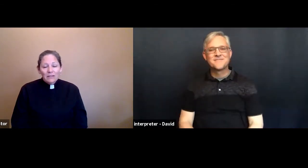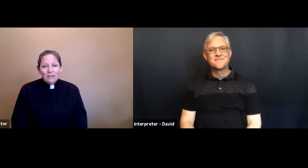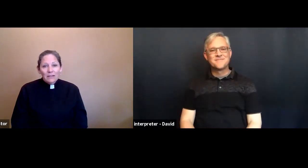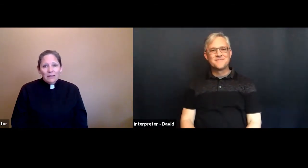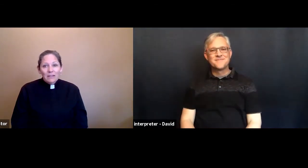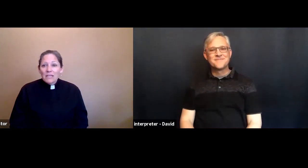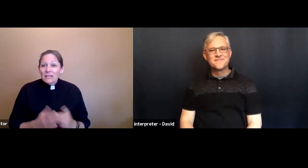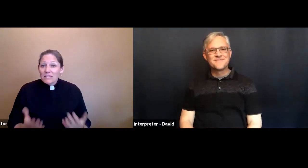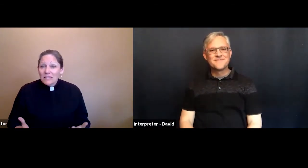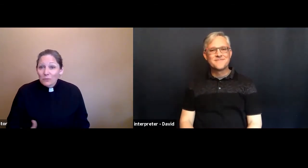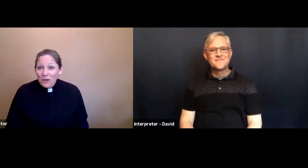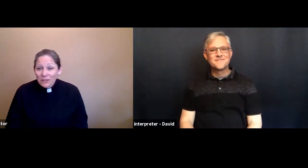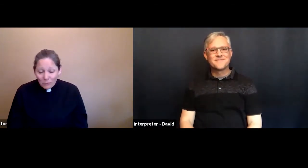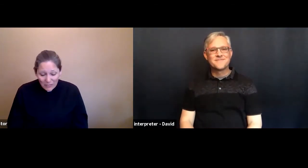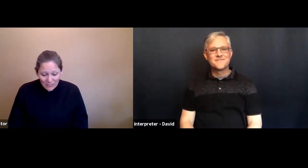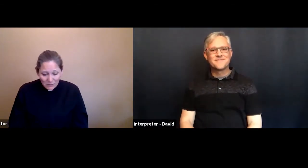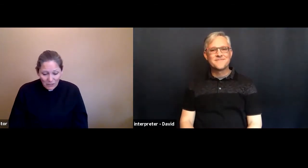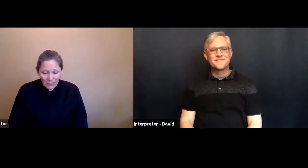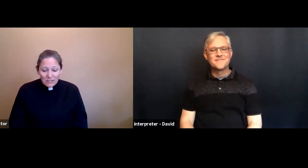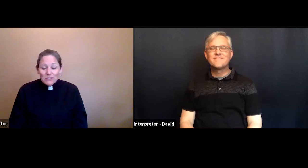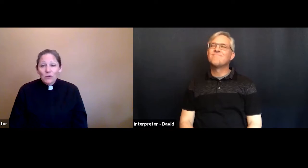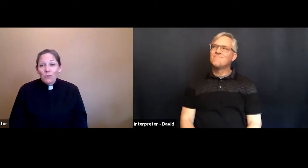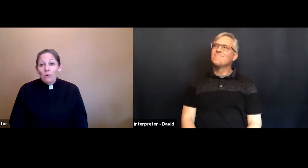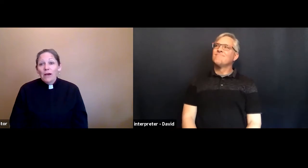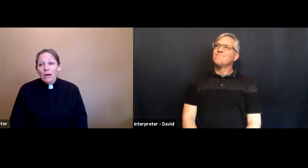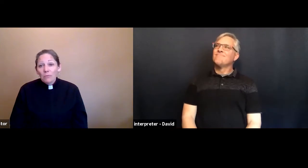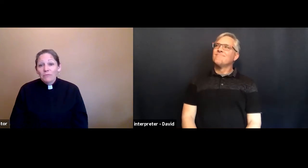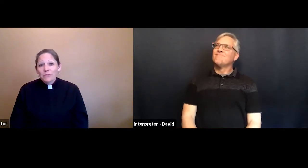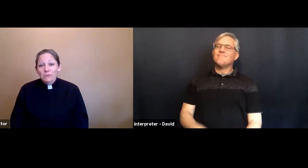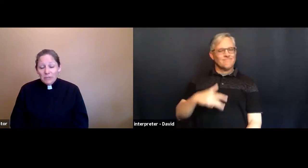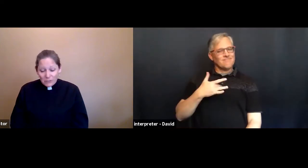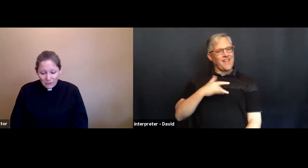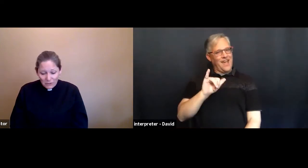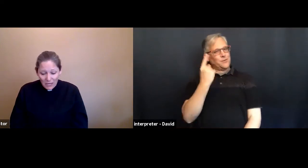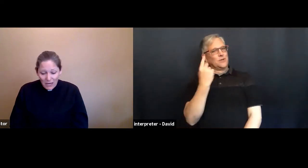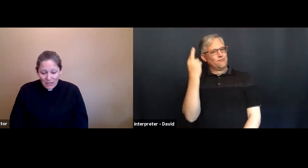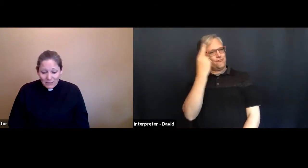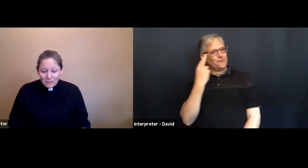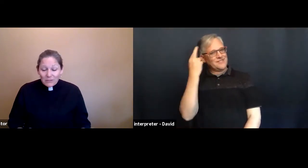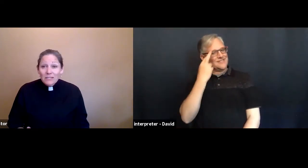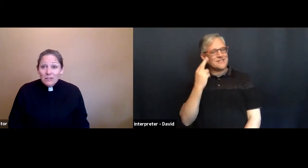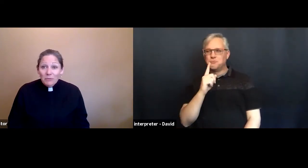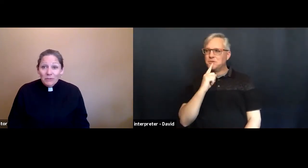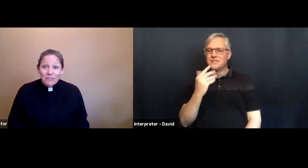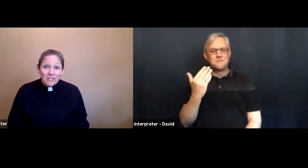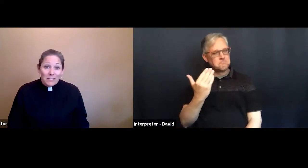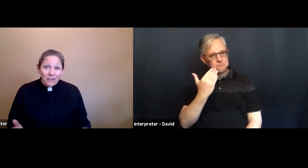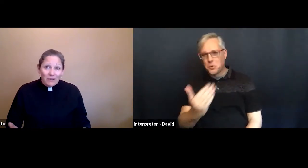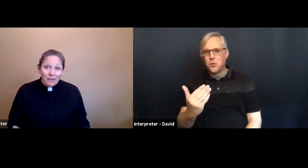I think this is one of the reasons why it is so helpful to return to this community here